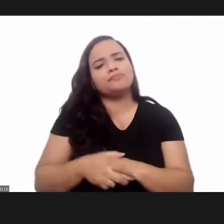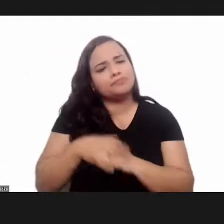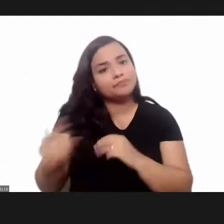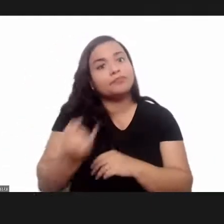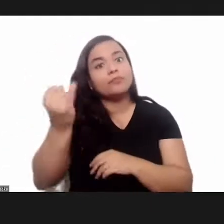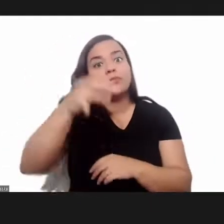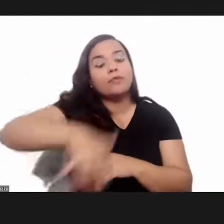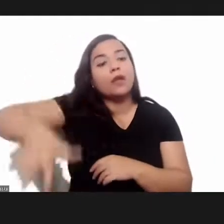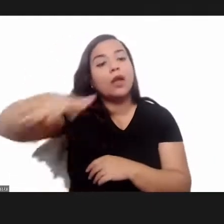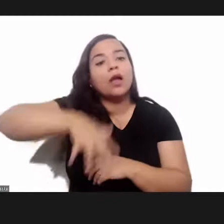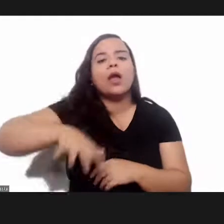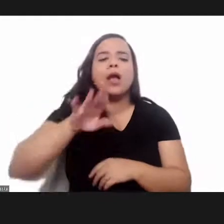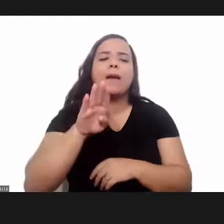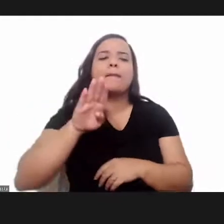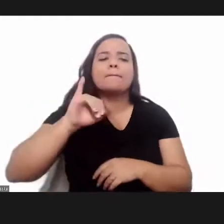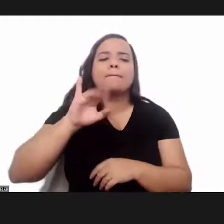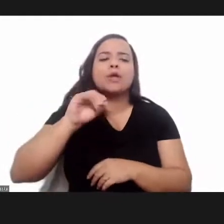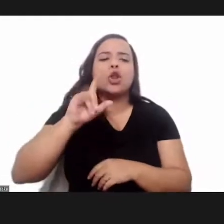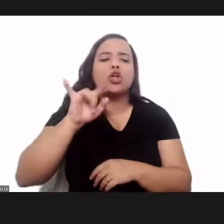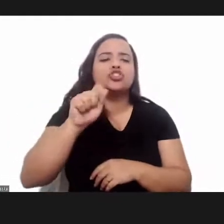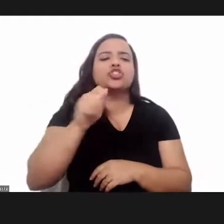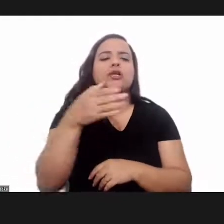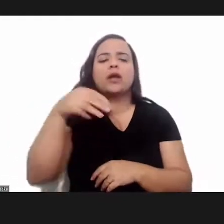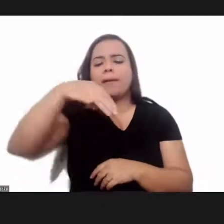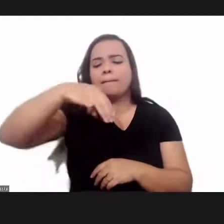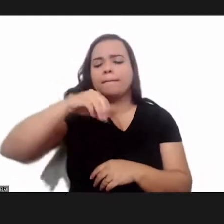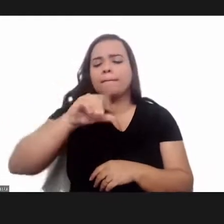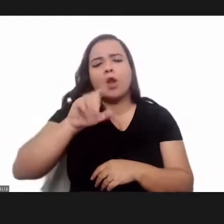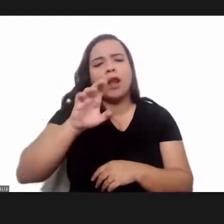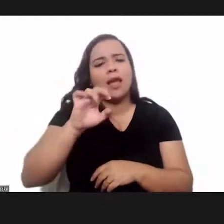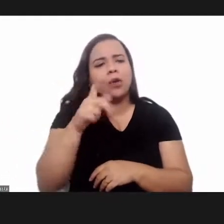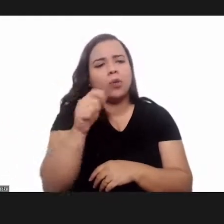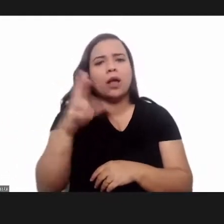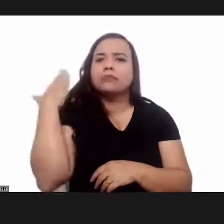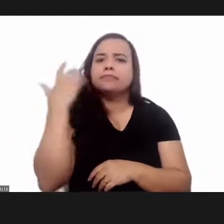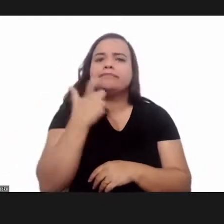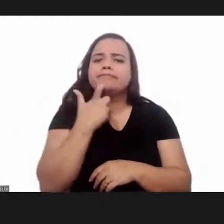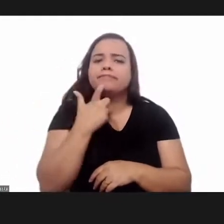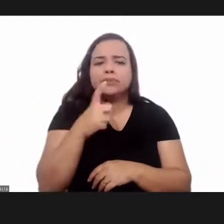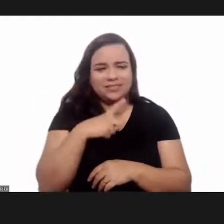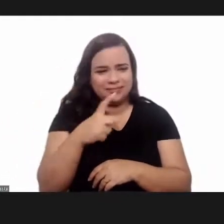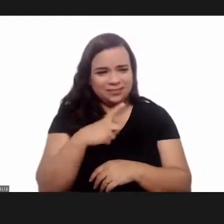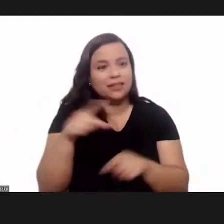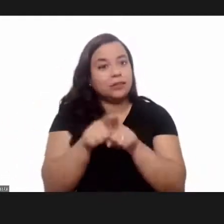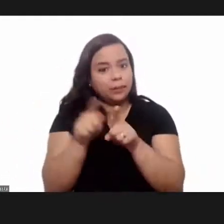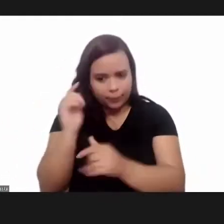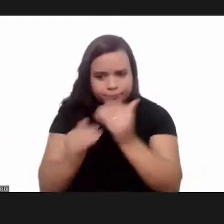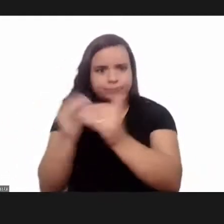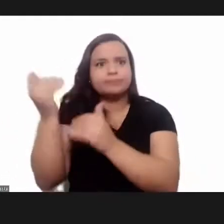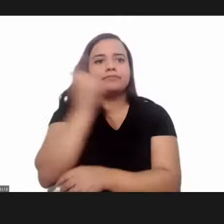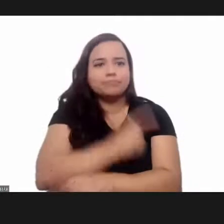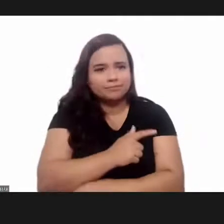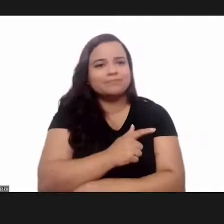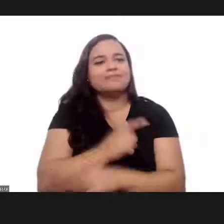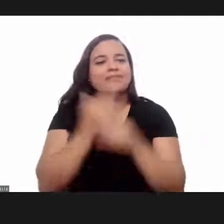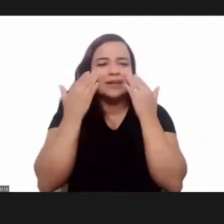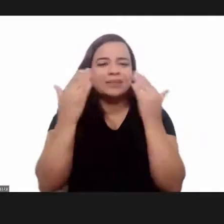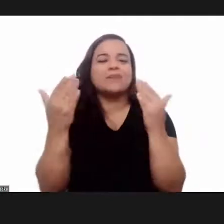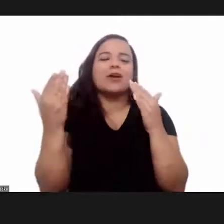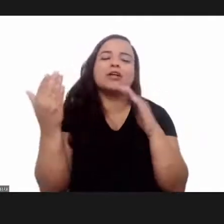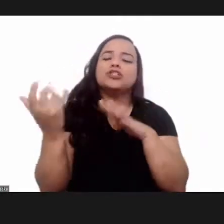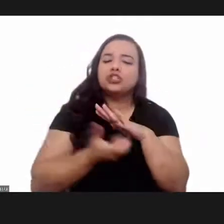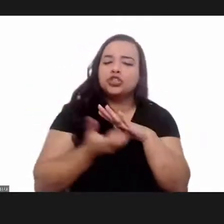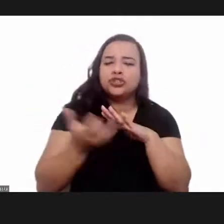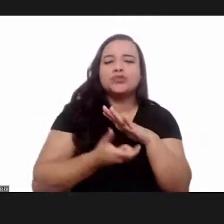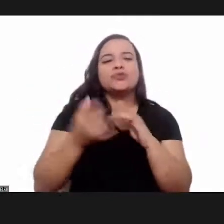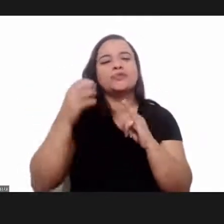was essential for developing molecular biology in the more recent period of history for example as is illustrated by the case of the